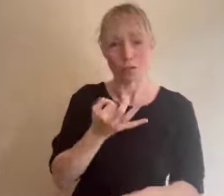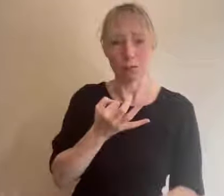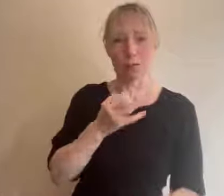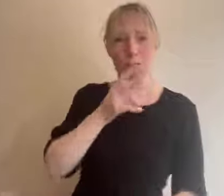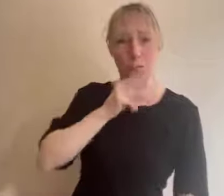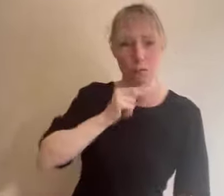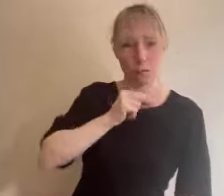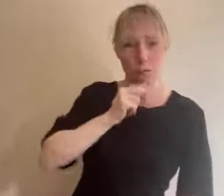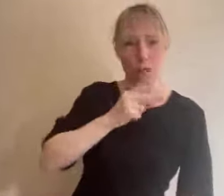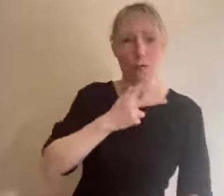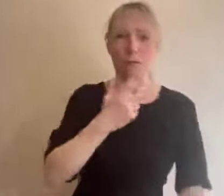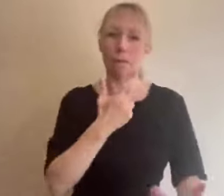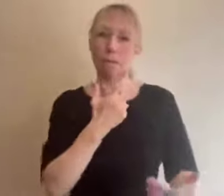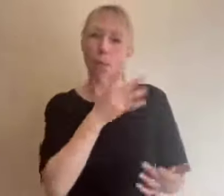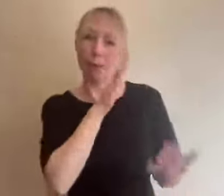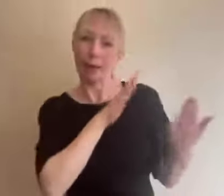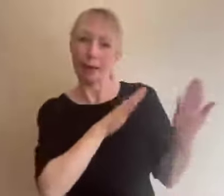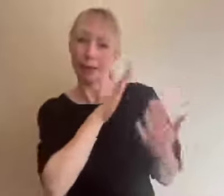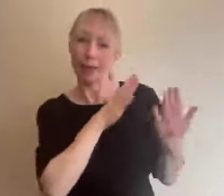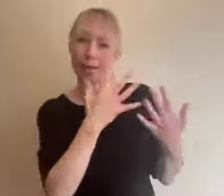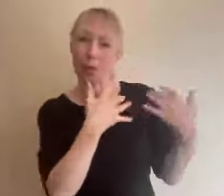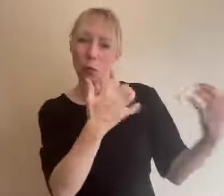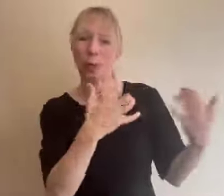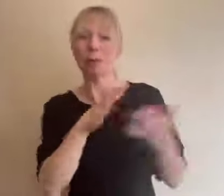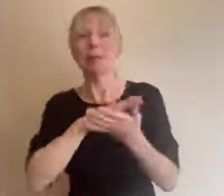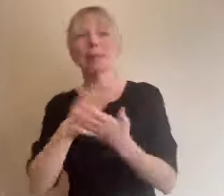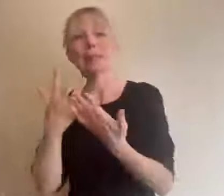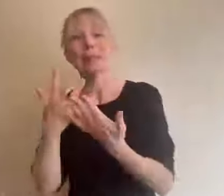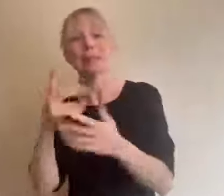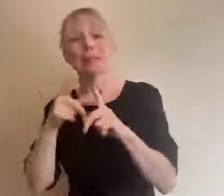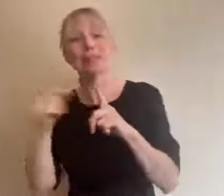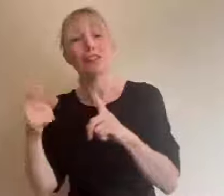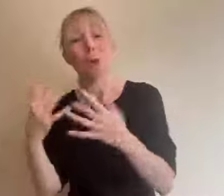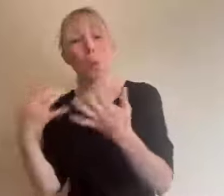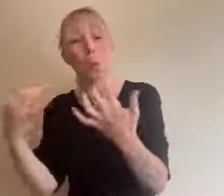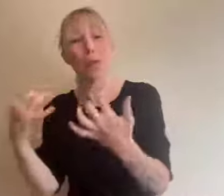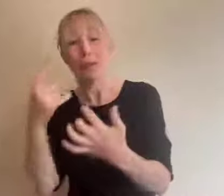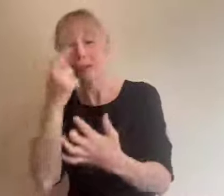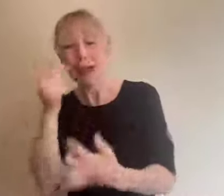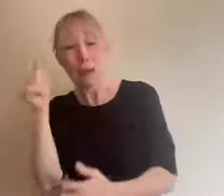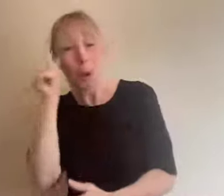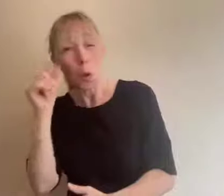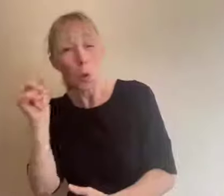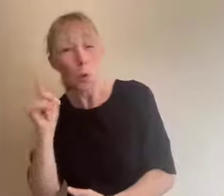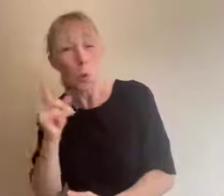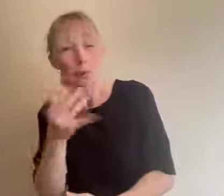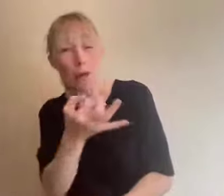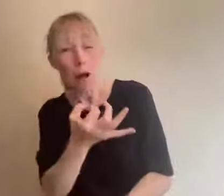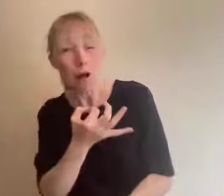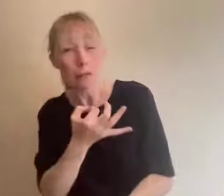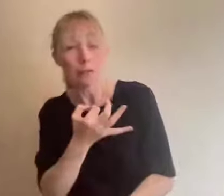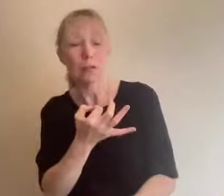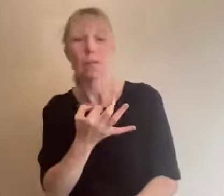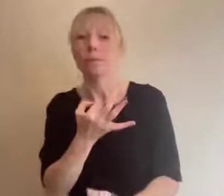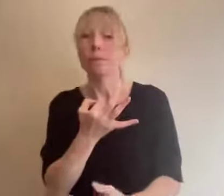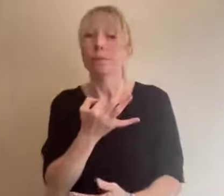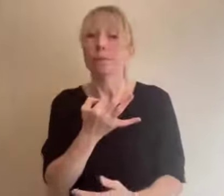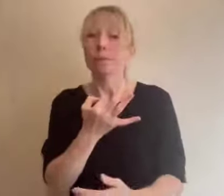had access to the same question making a workshop truly hybrid is going to require a lot of work from the